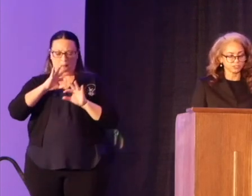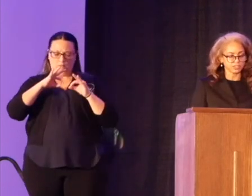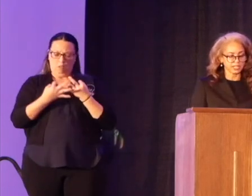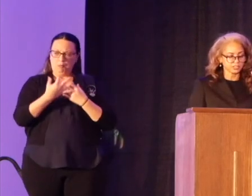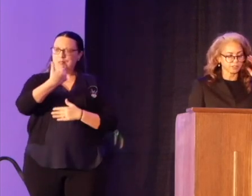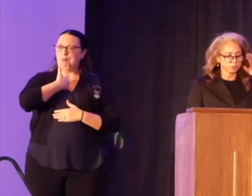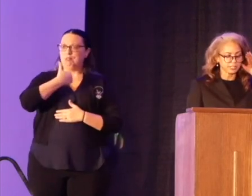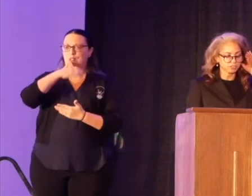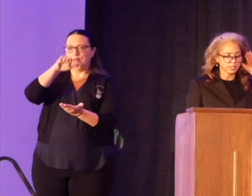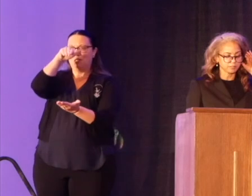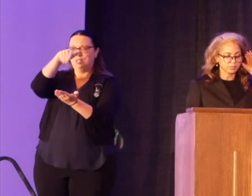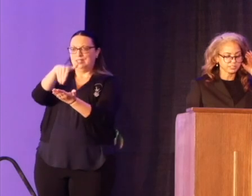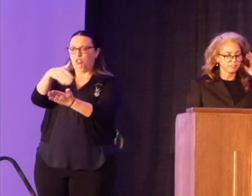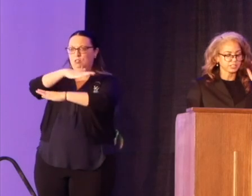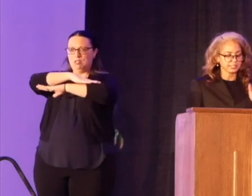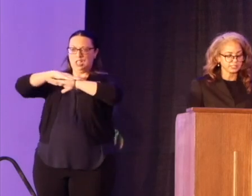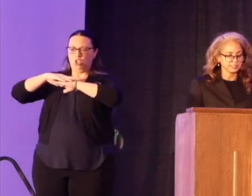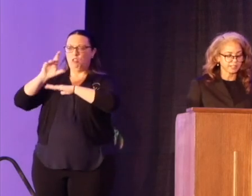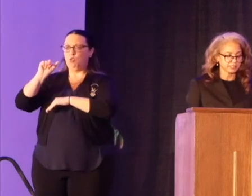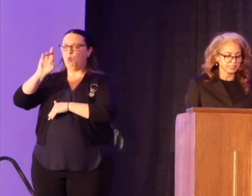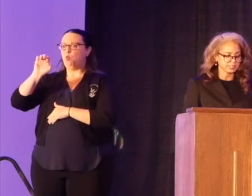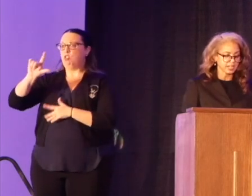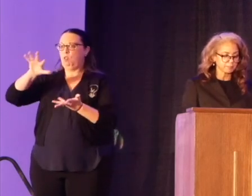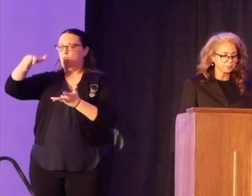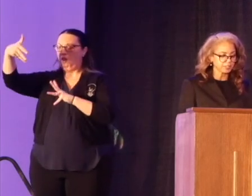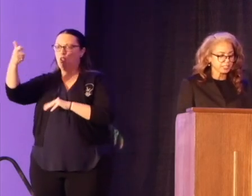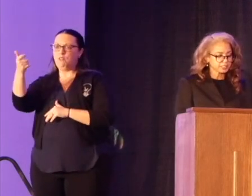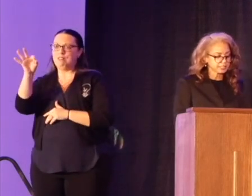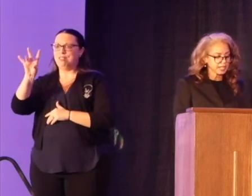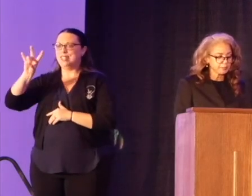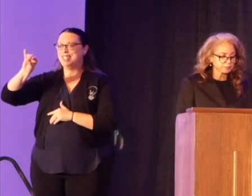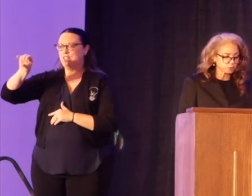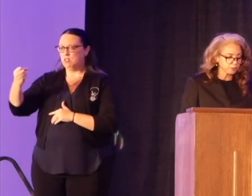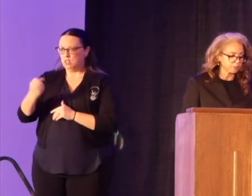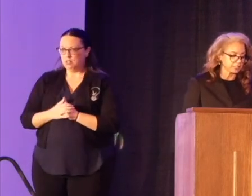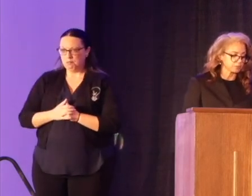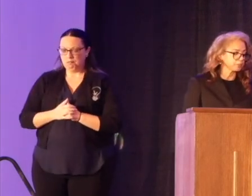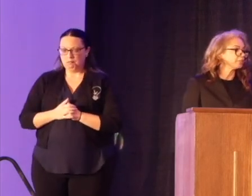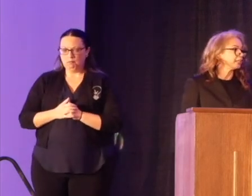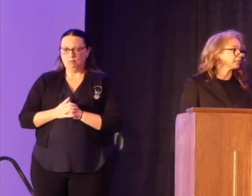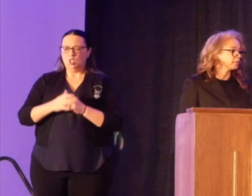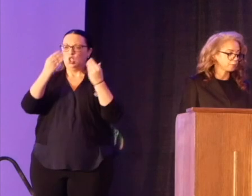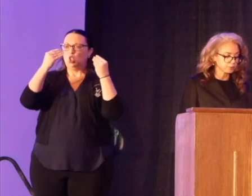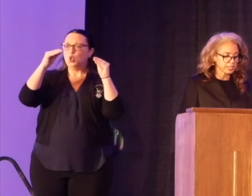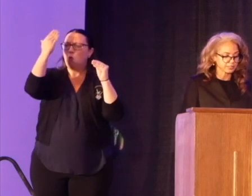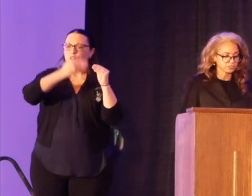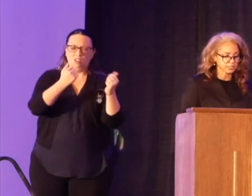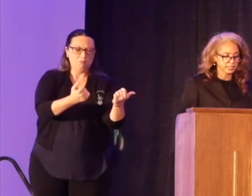were center stage of the racial unrest of the 1970s, a time of storefronts burning,